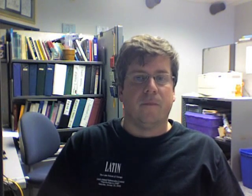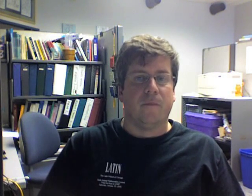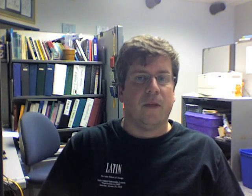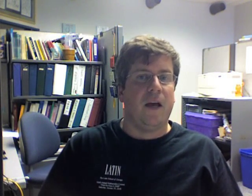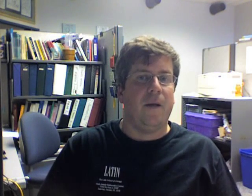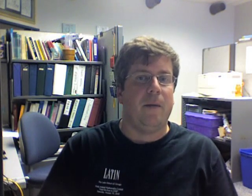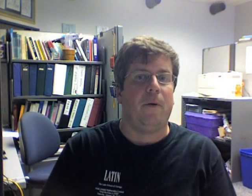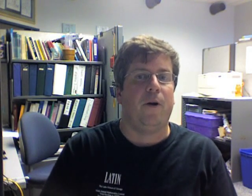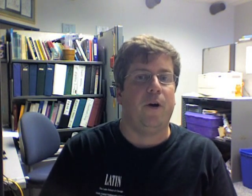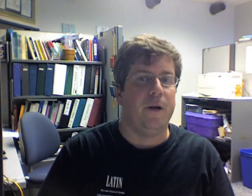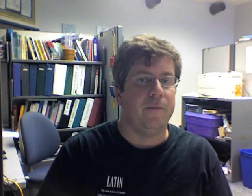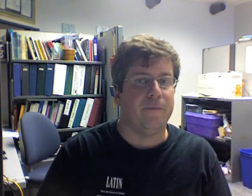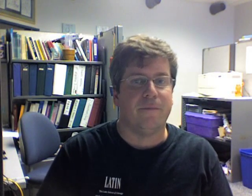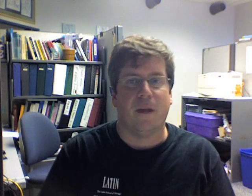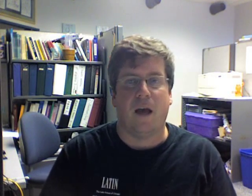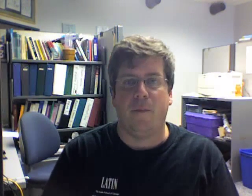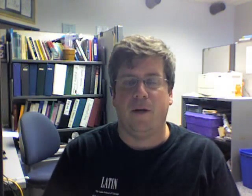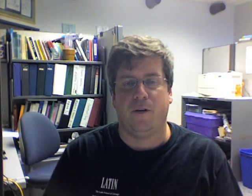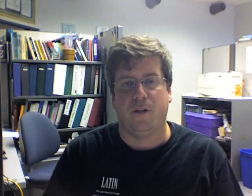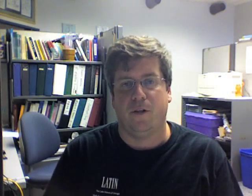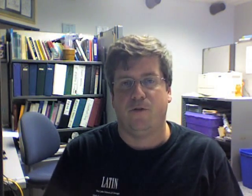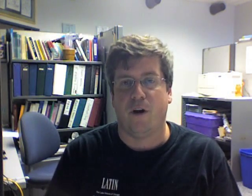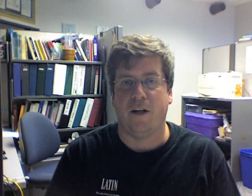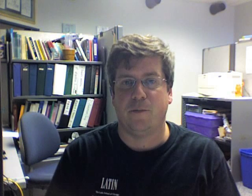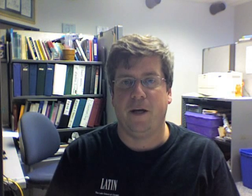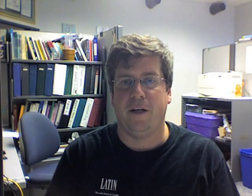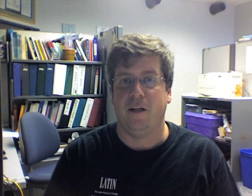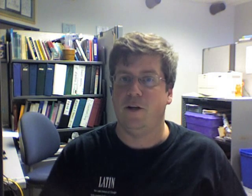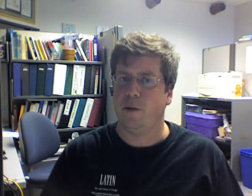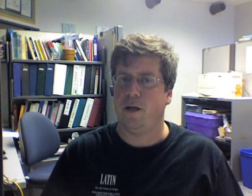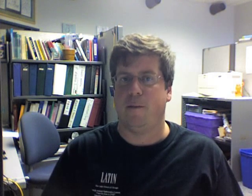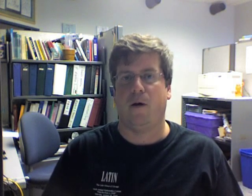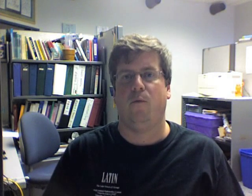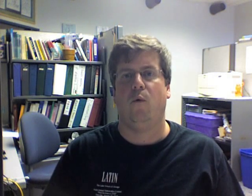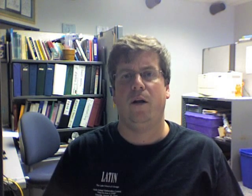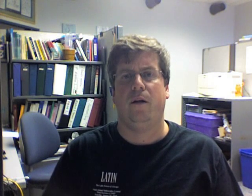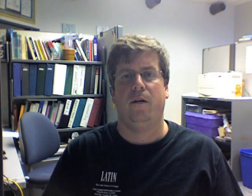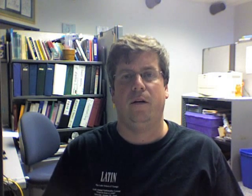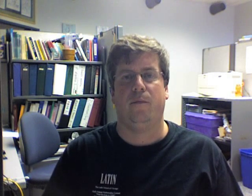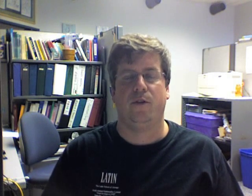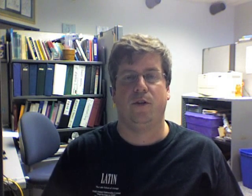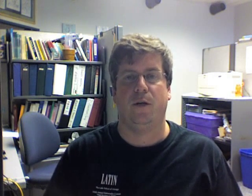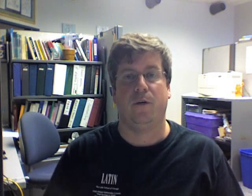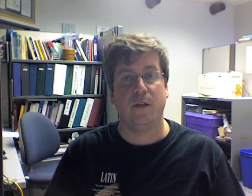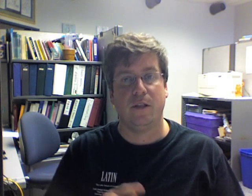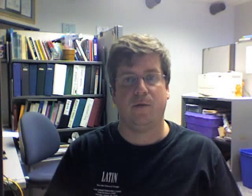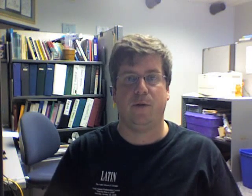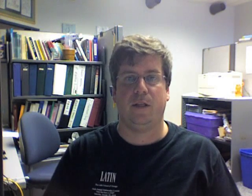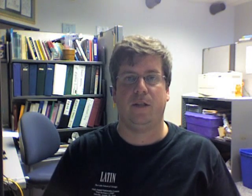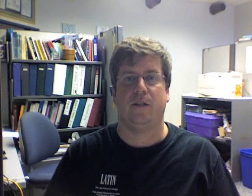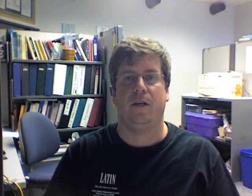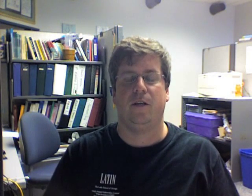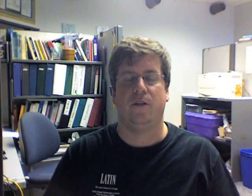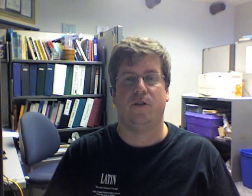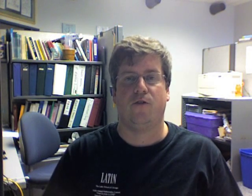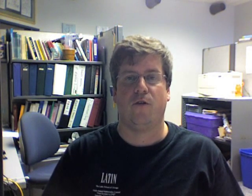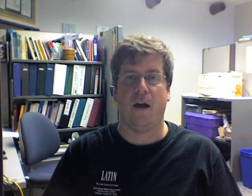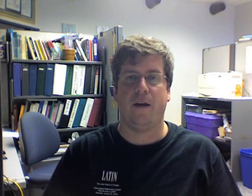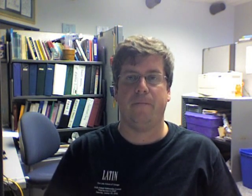Hi, I'm Matt Bardot, and I'm here to try and explain a little bit about what numbers do, and the reason I'm doing this is to try and